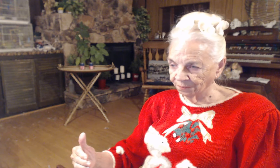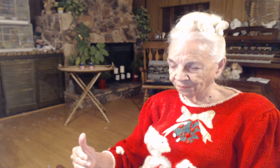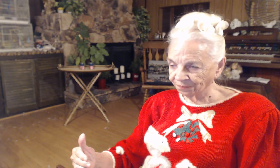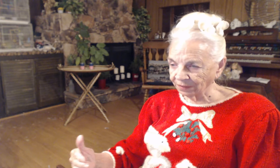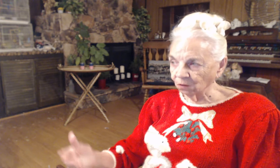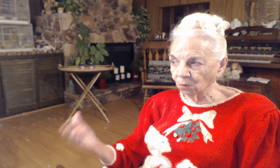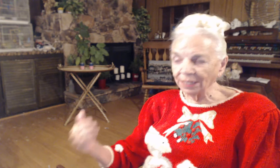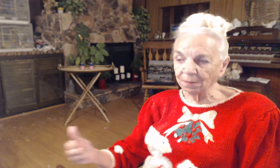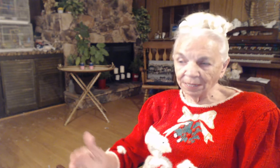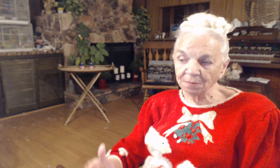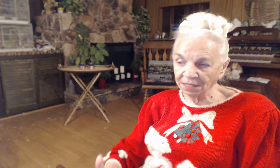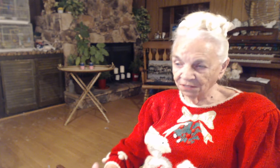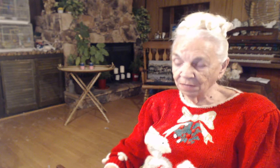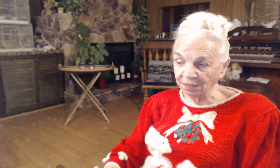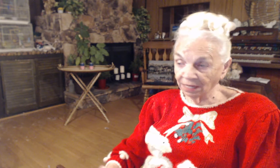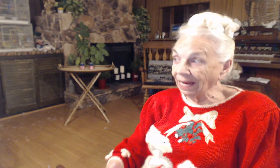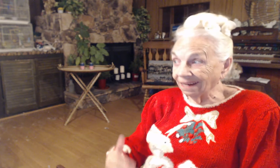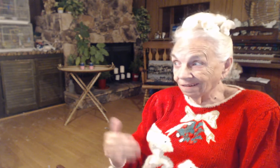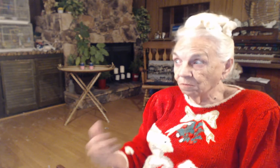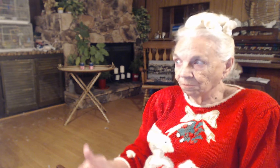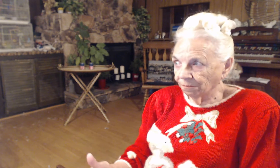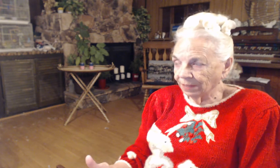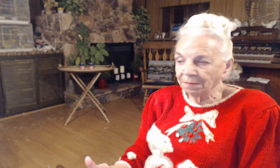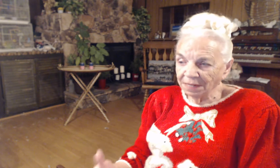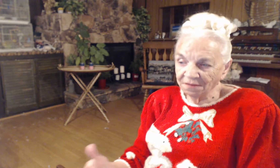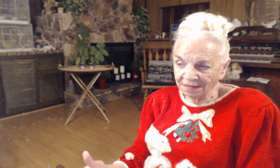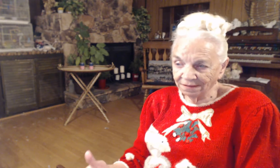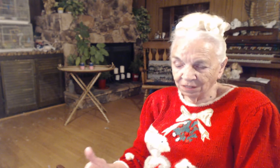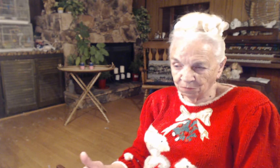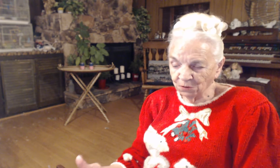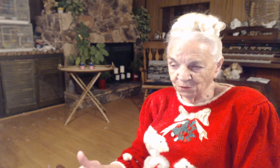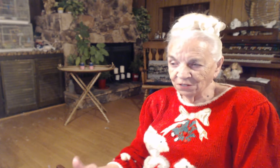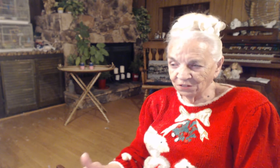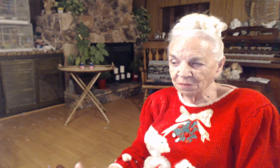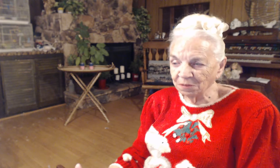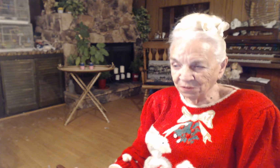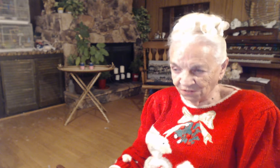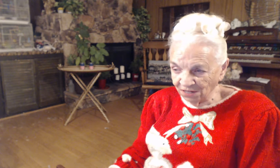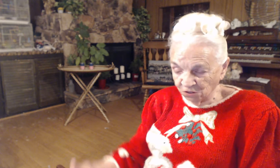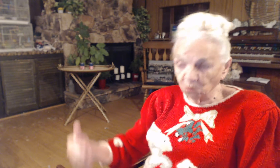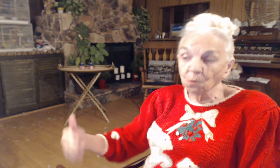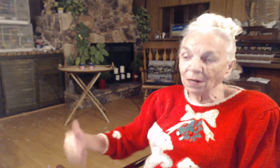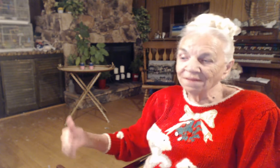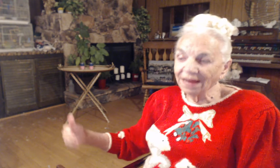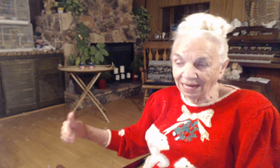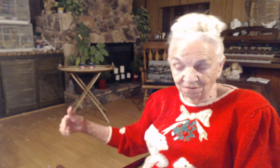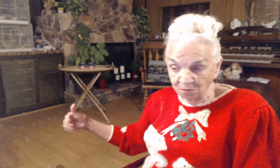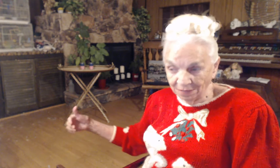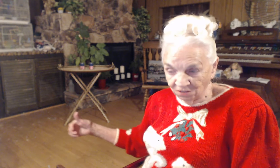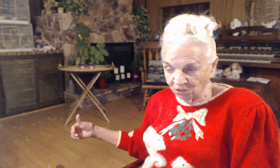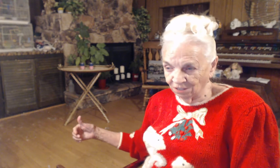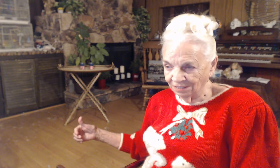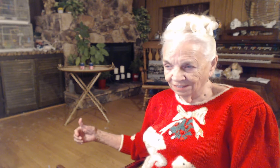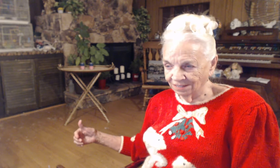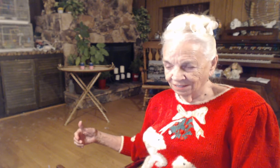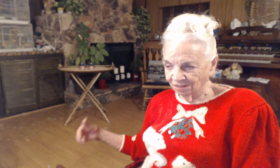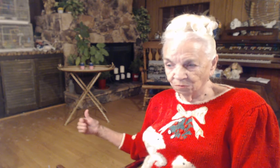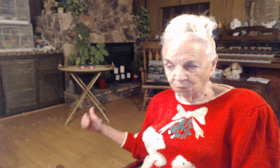When it may be a demon. And they may think that a person is demon possessed. When they have a mental problem.